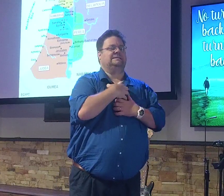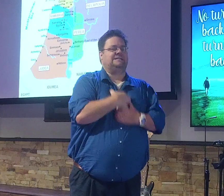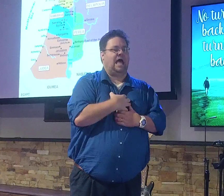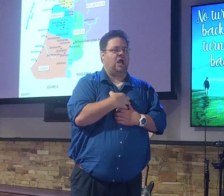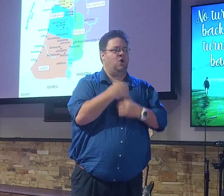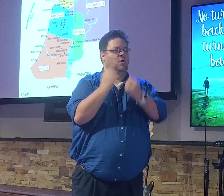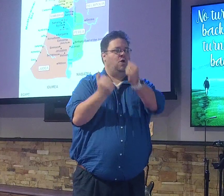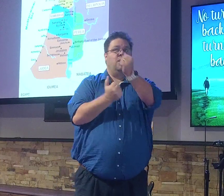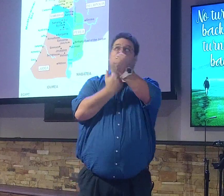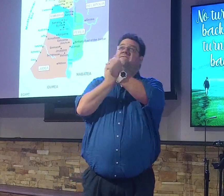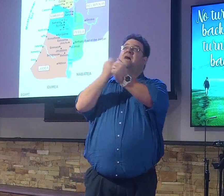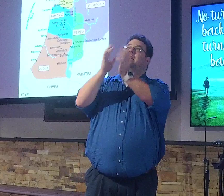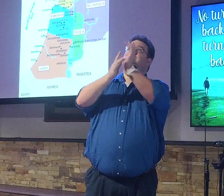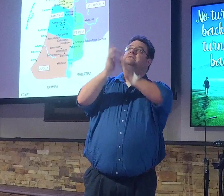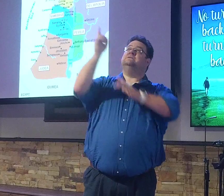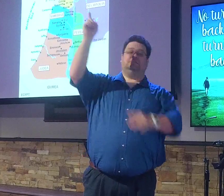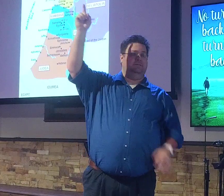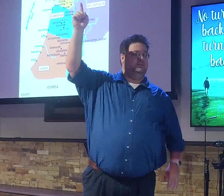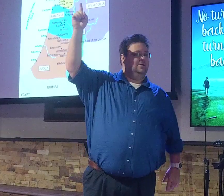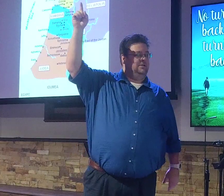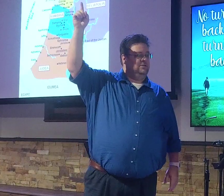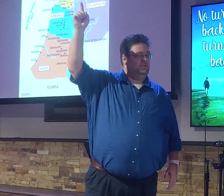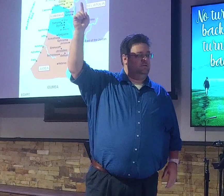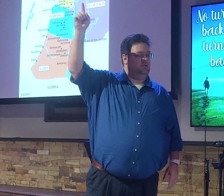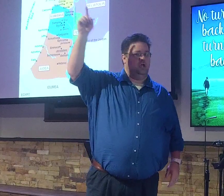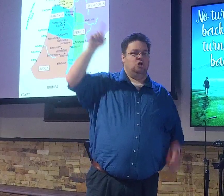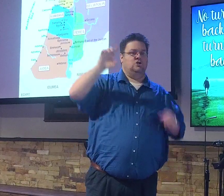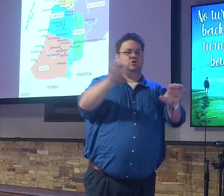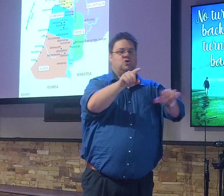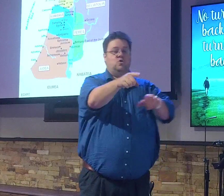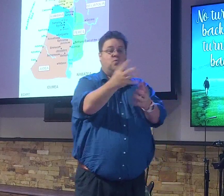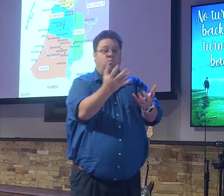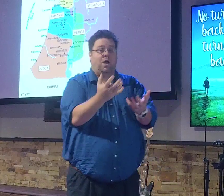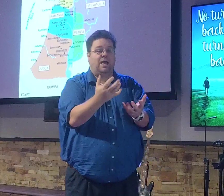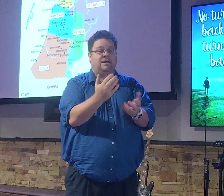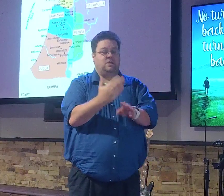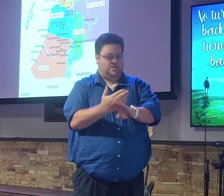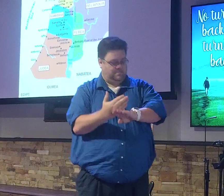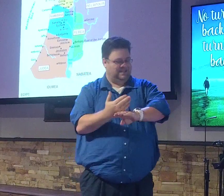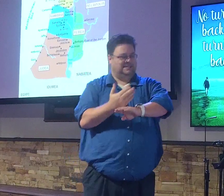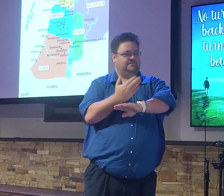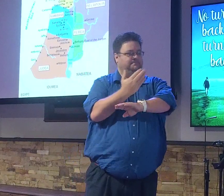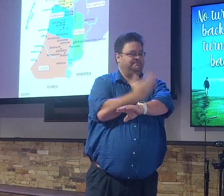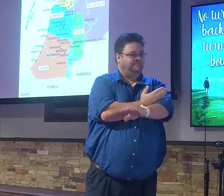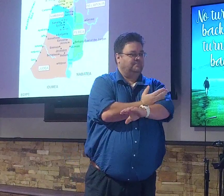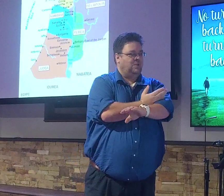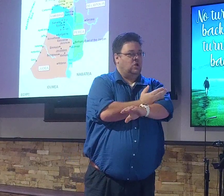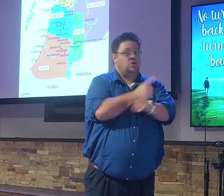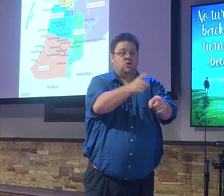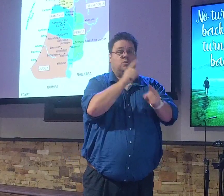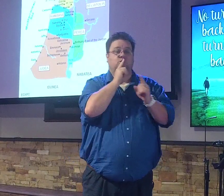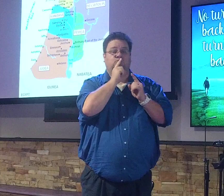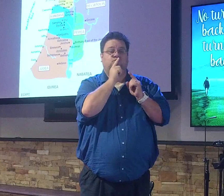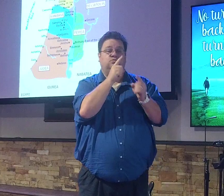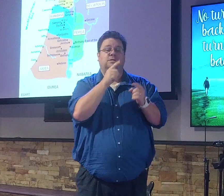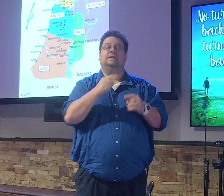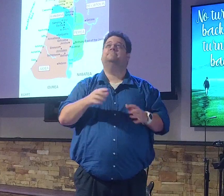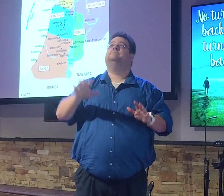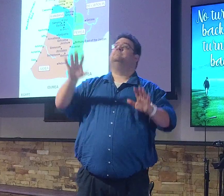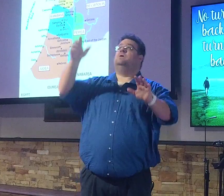you know, do you want to take it to the next level in 2020? Do you want to truly allow Christ to use your